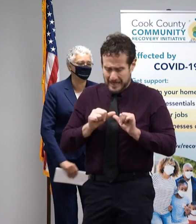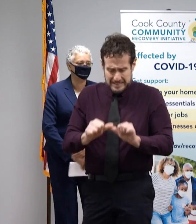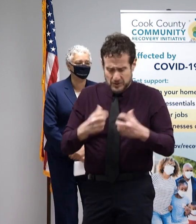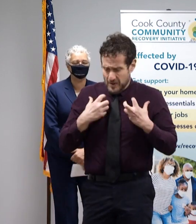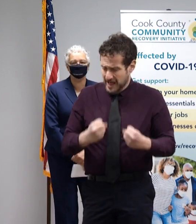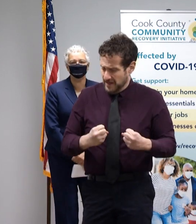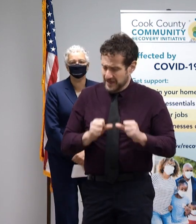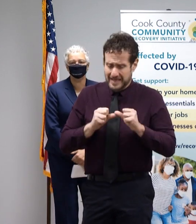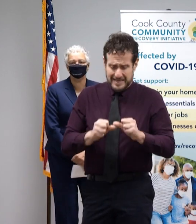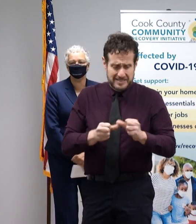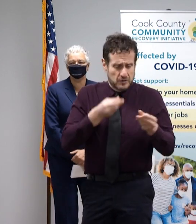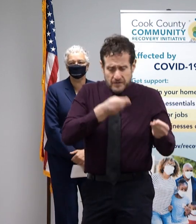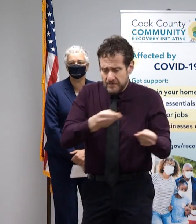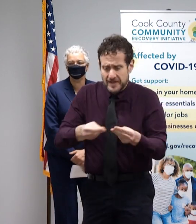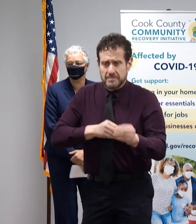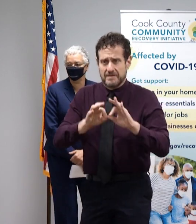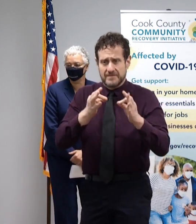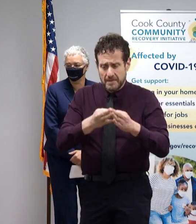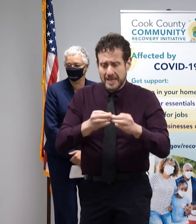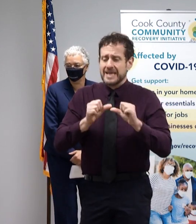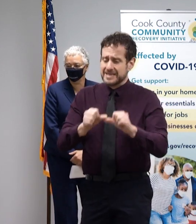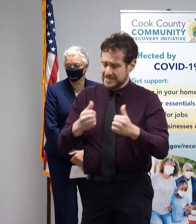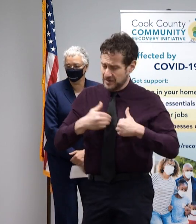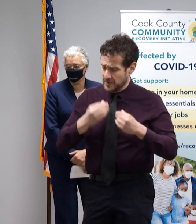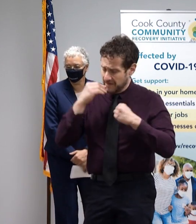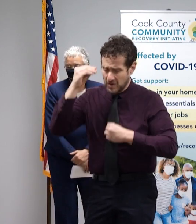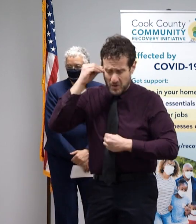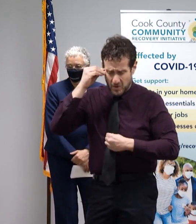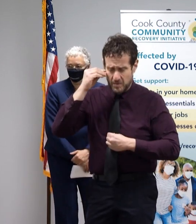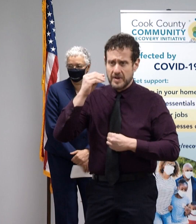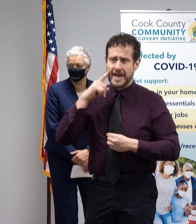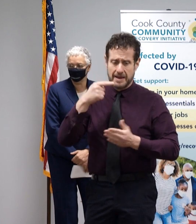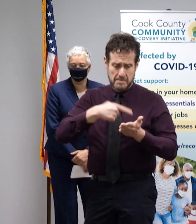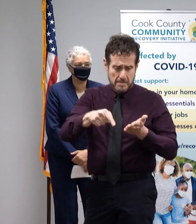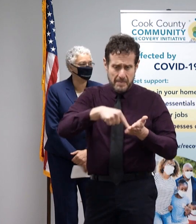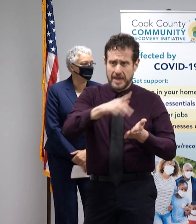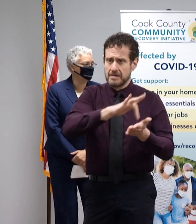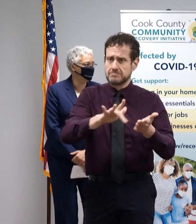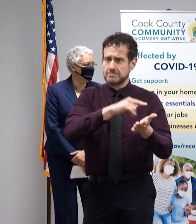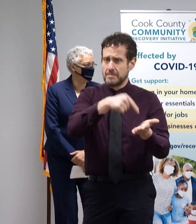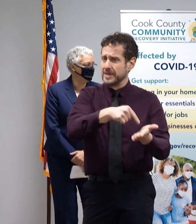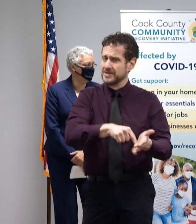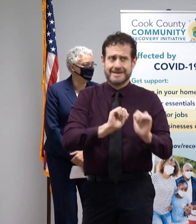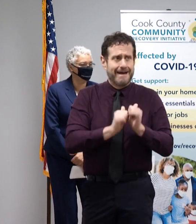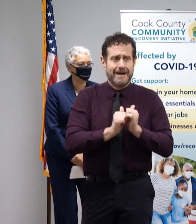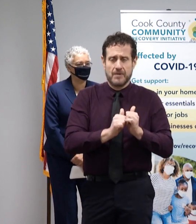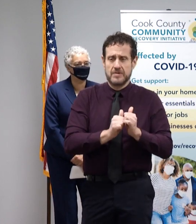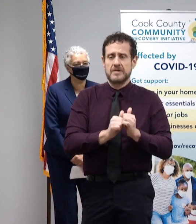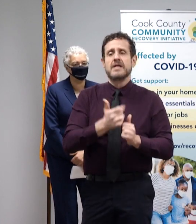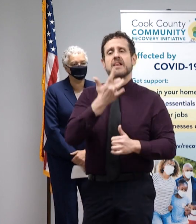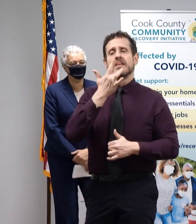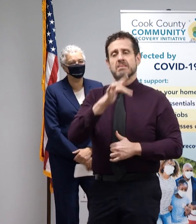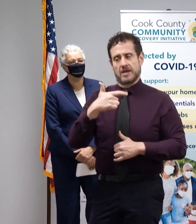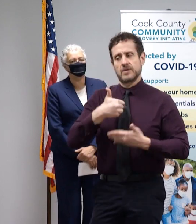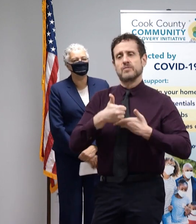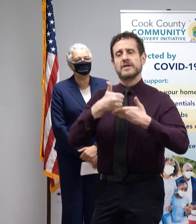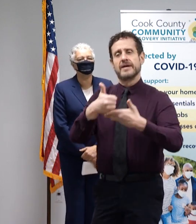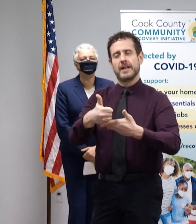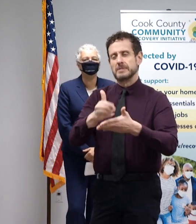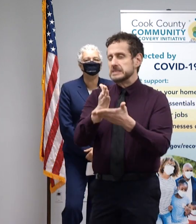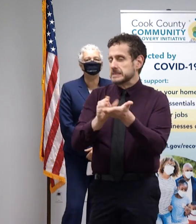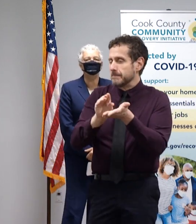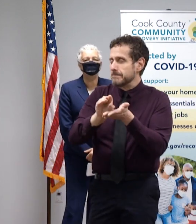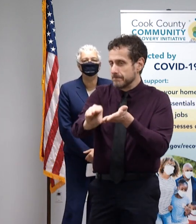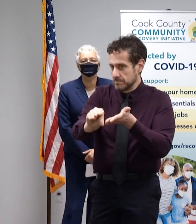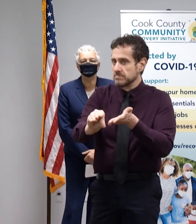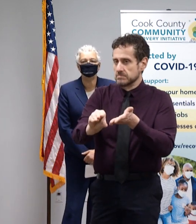keep food on the table, roof over their heads, and their bills paid. Fortunately, we can offer some assistance during this